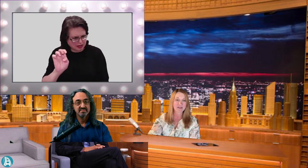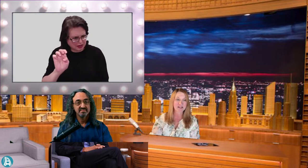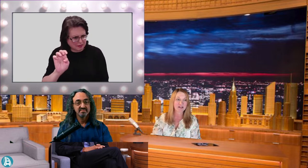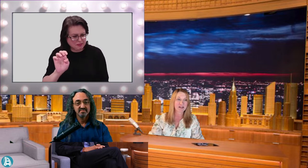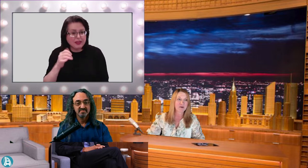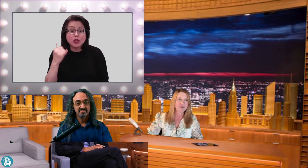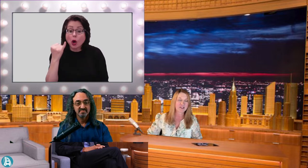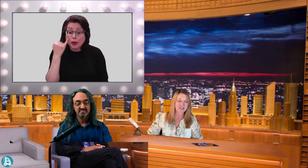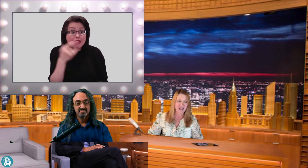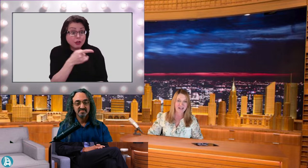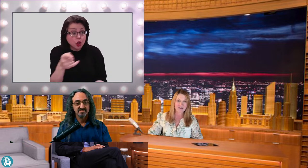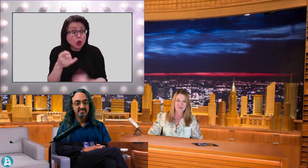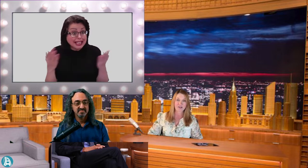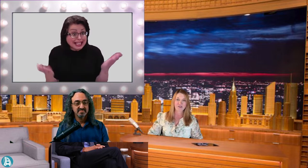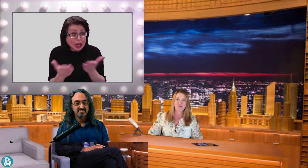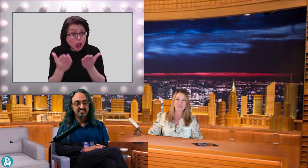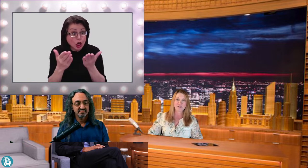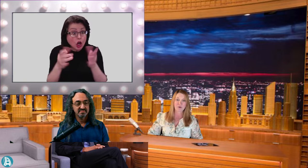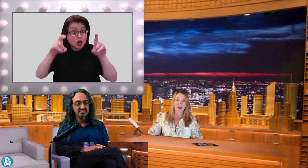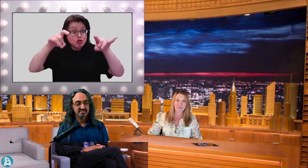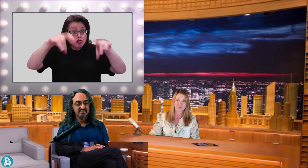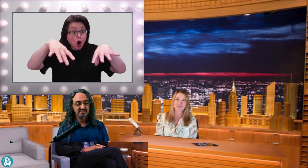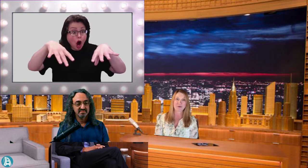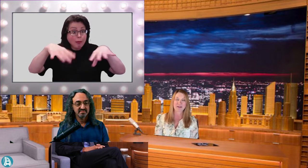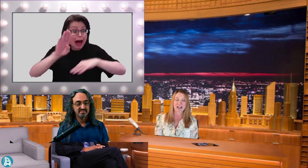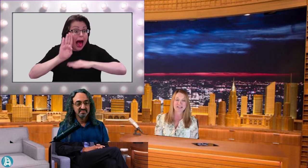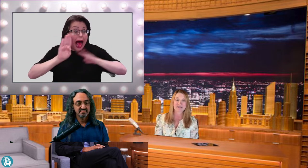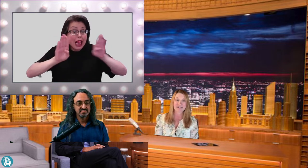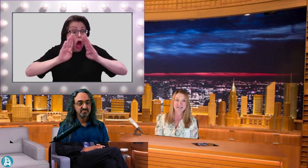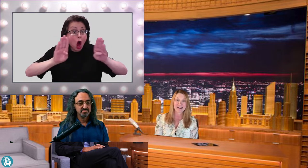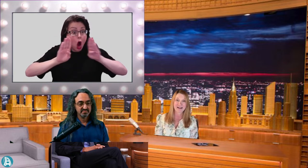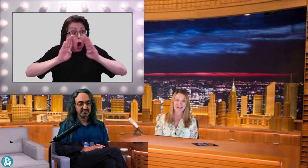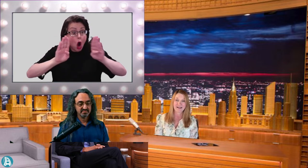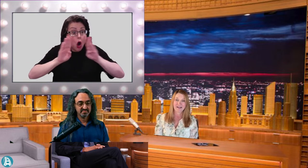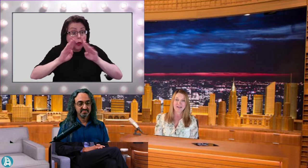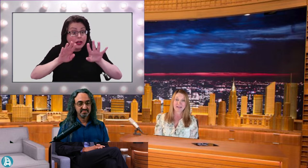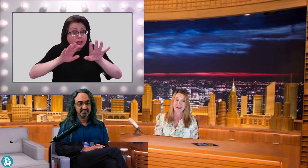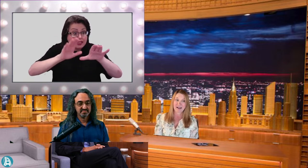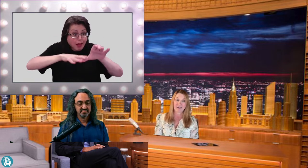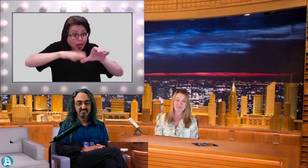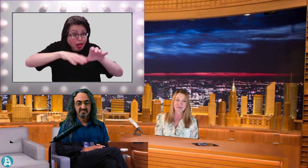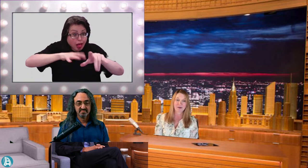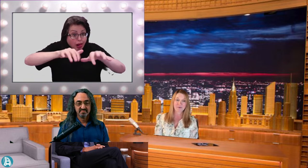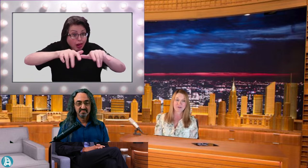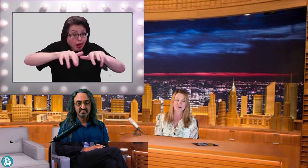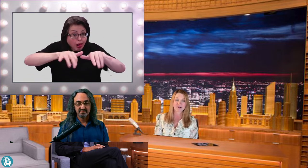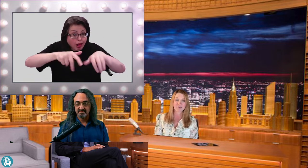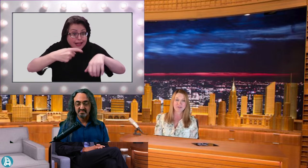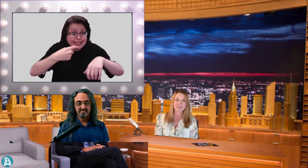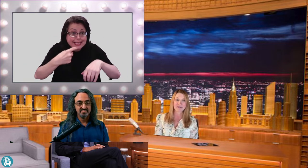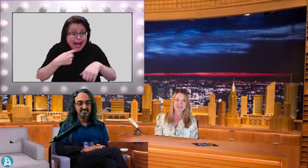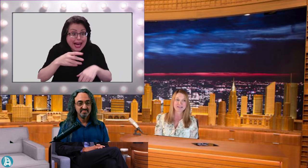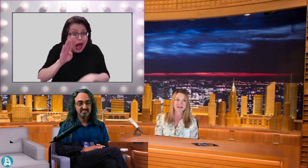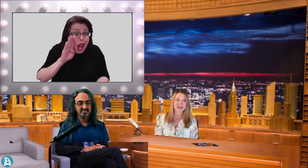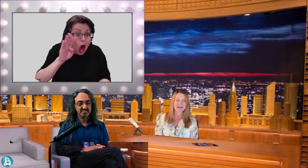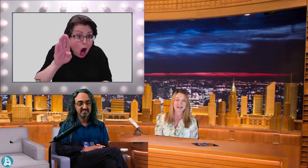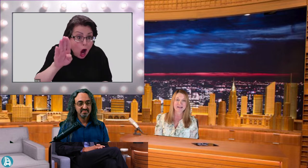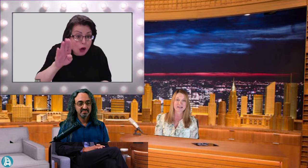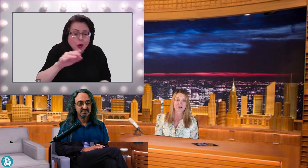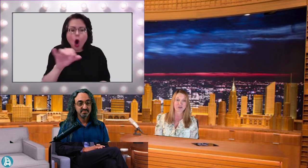us a hello in the chat, either on YouTube. We're also streaming on TikTok Live. So, we're double dipping tonight as our